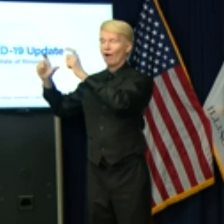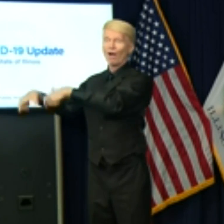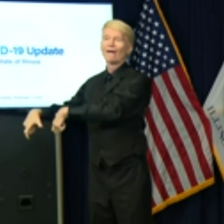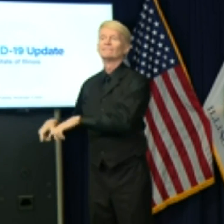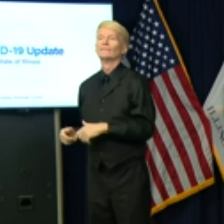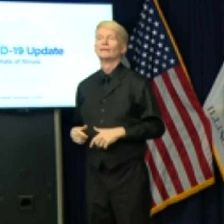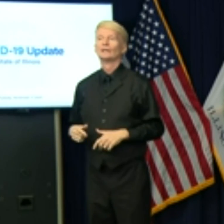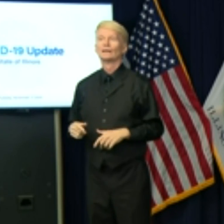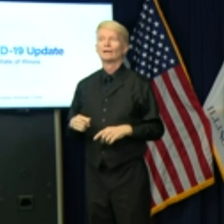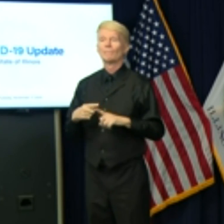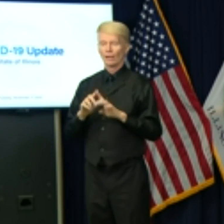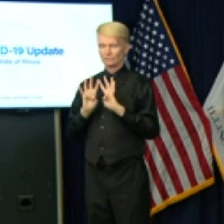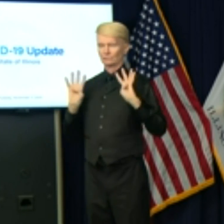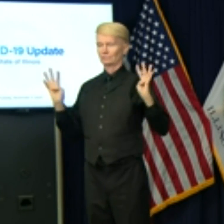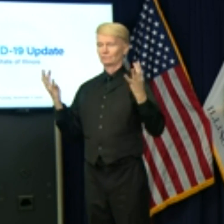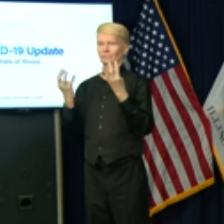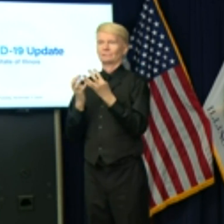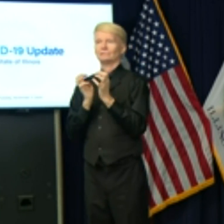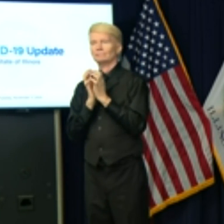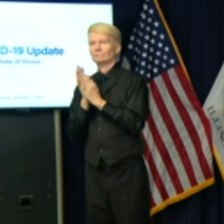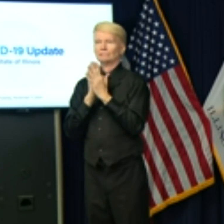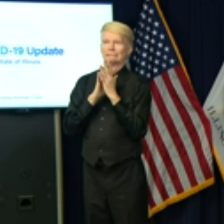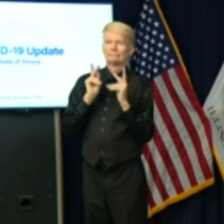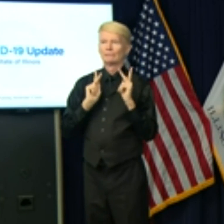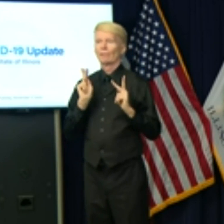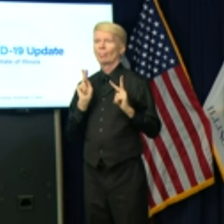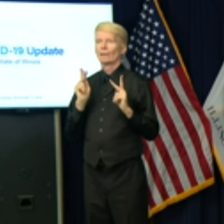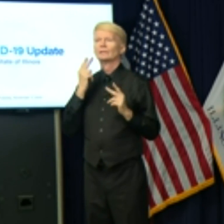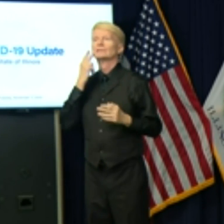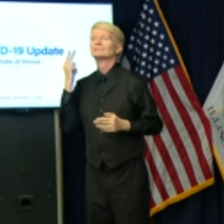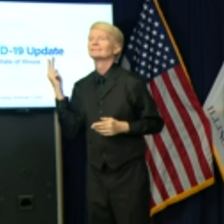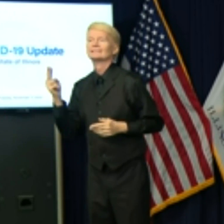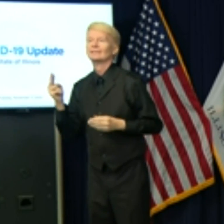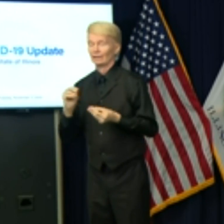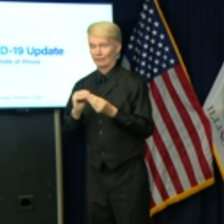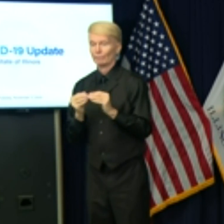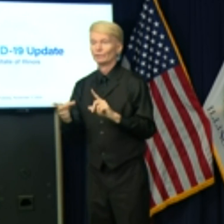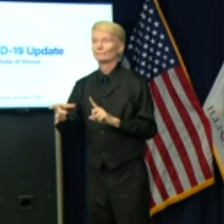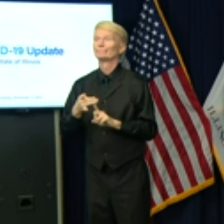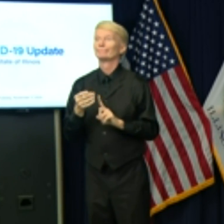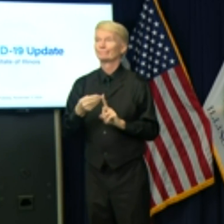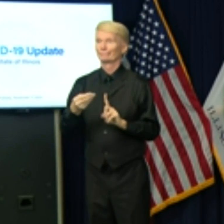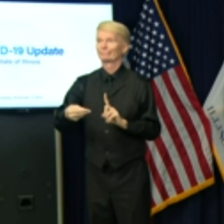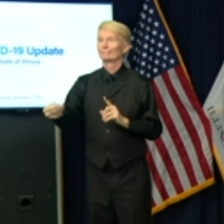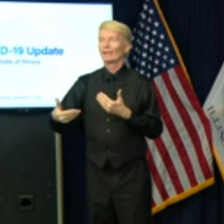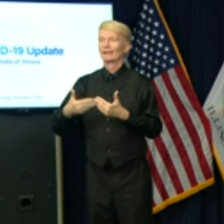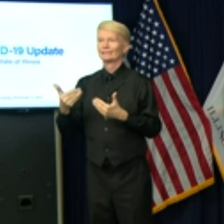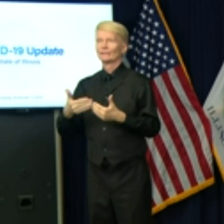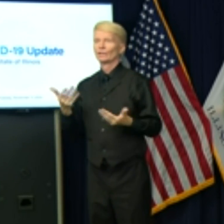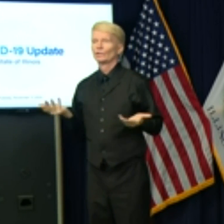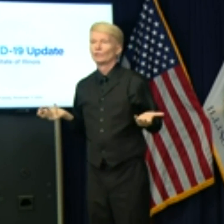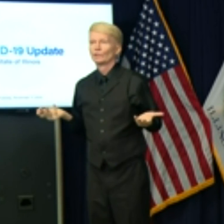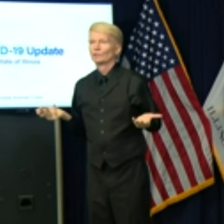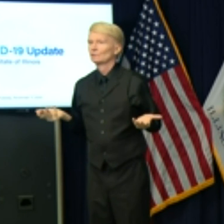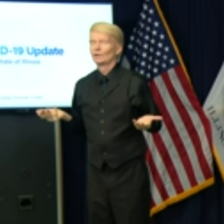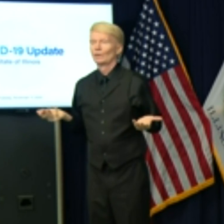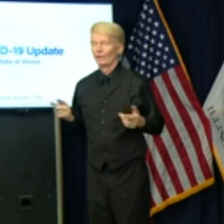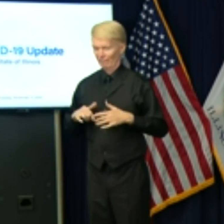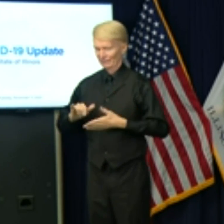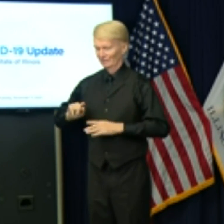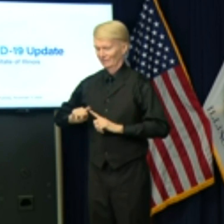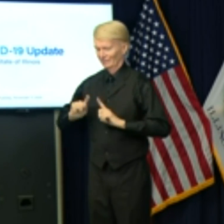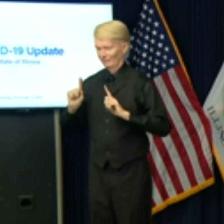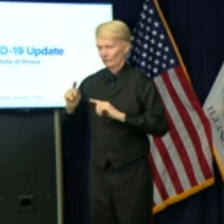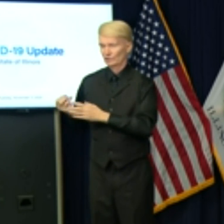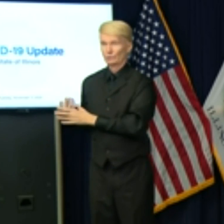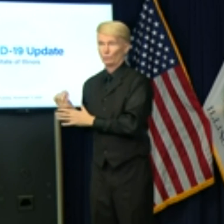there are lots of other people inside, for example, we've seen the transmission. So this is different than the spring when we